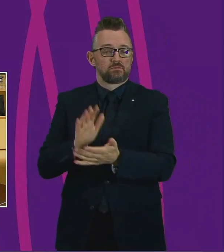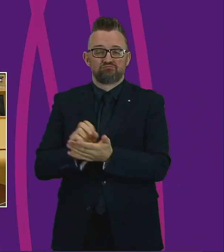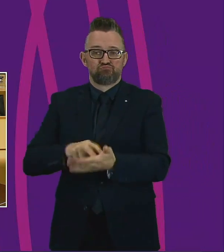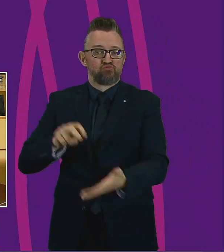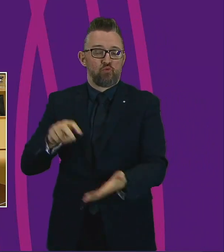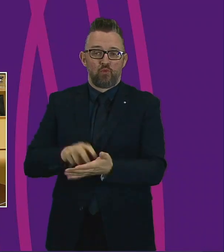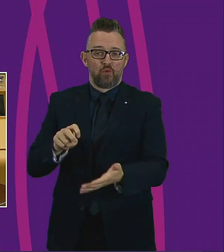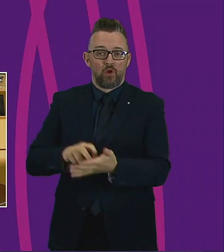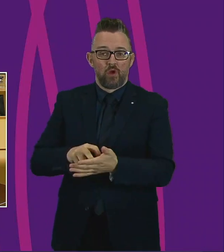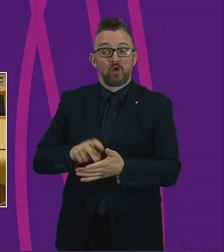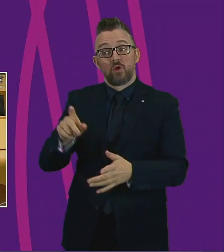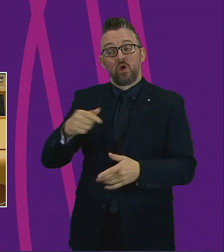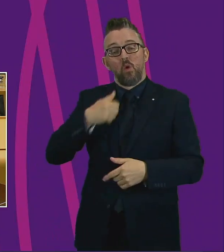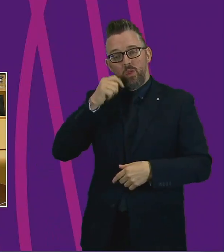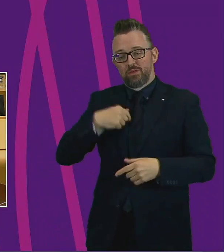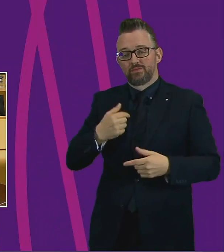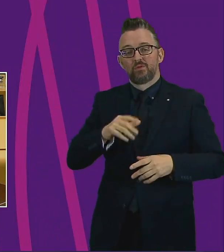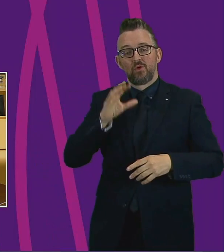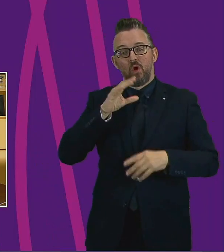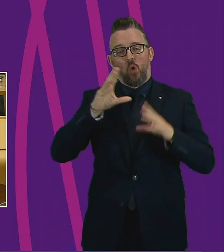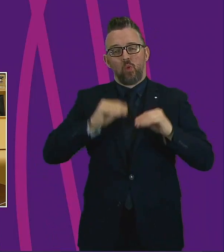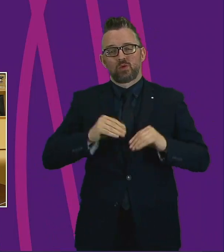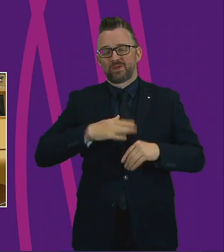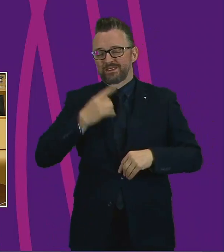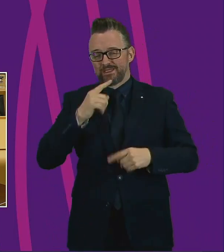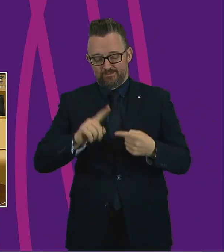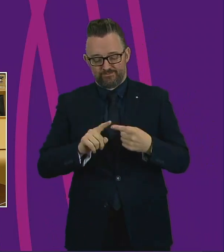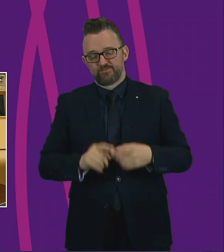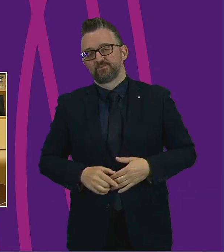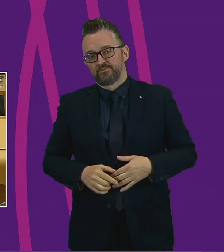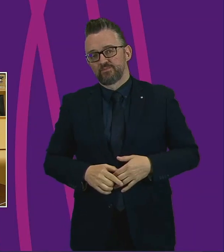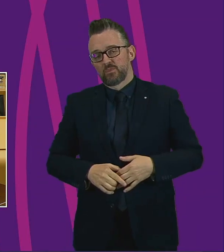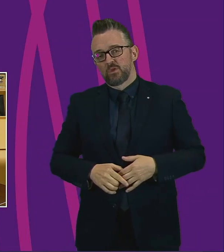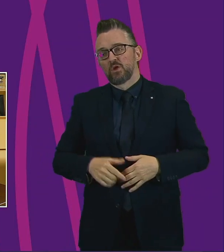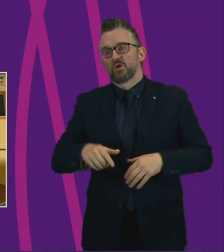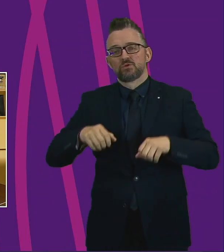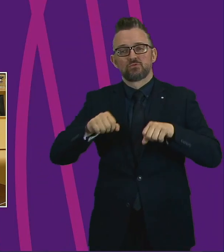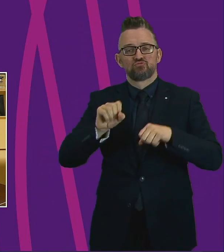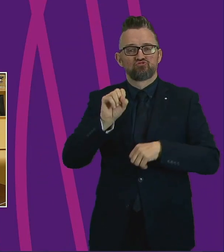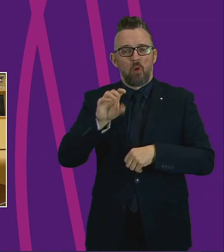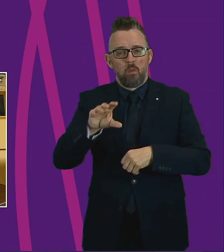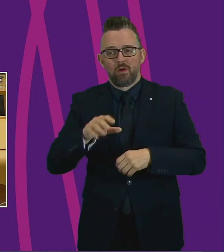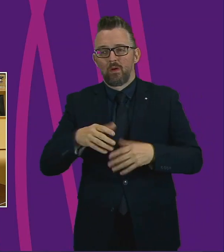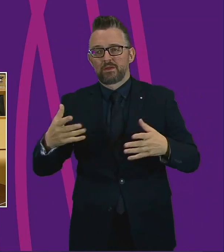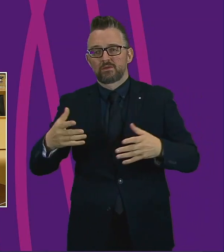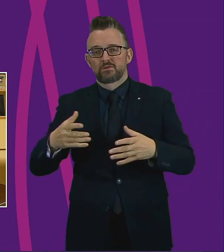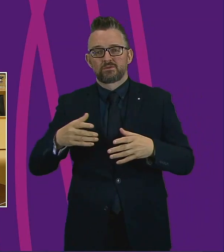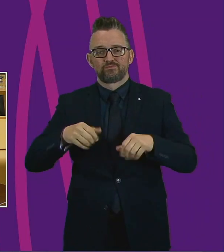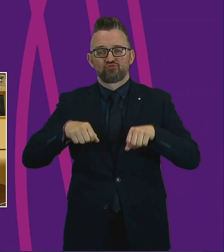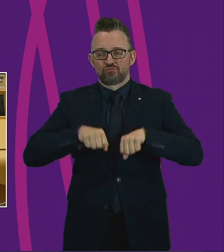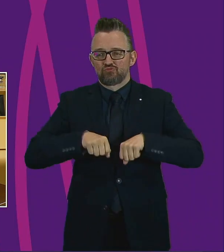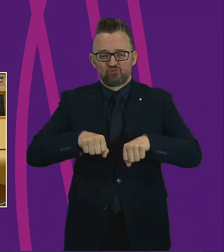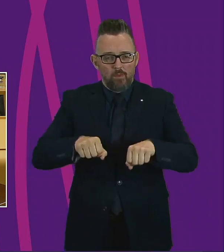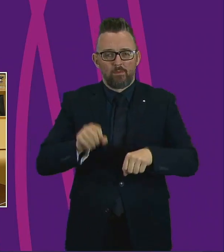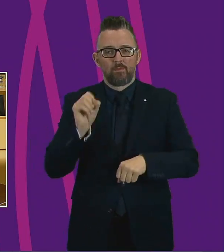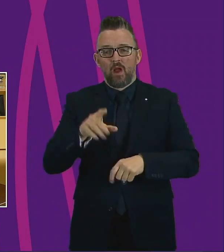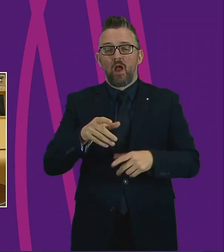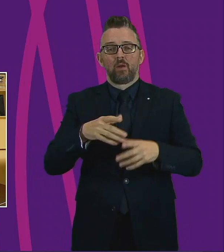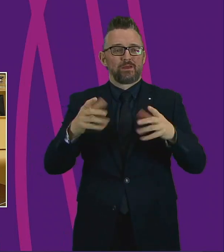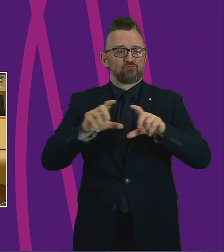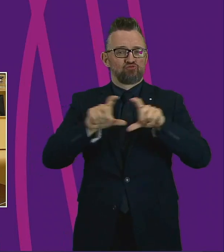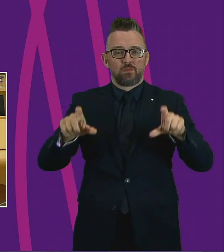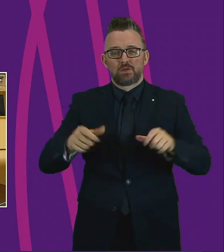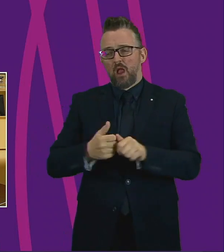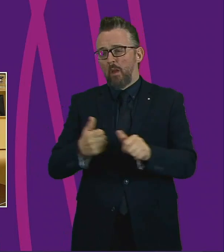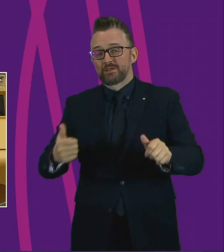I will close, because I did want to say this. Big companies and supermarkets must pay in. They have been doing well out of the pandemic.